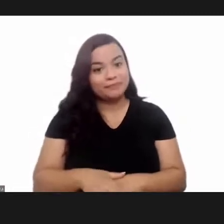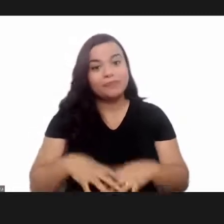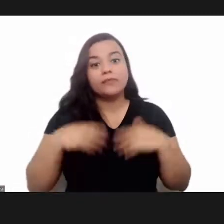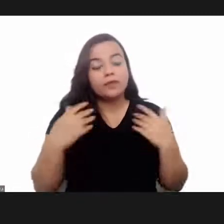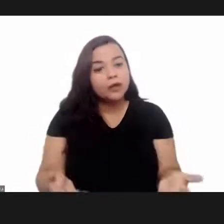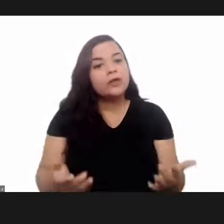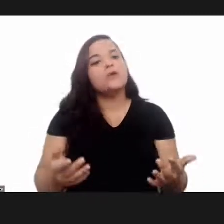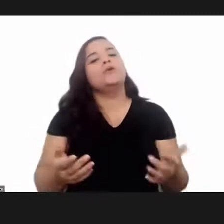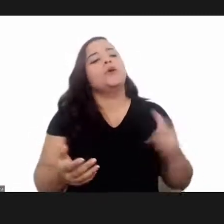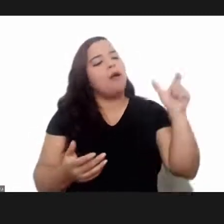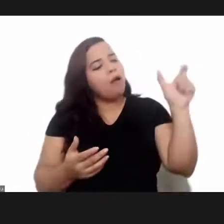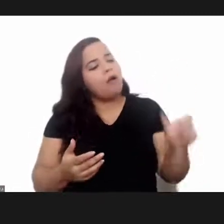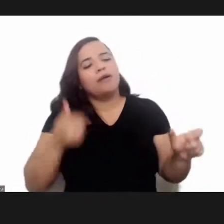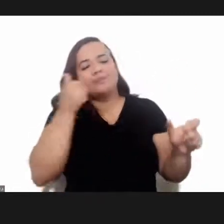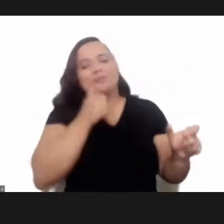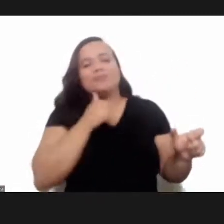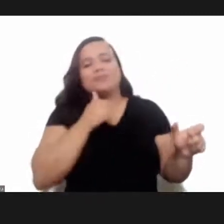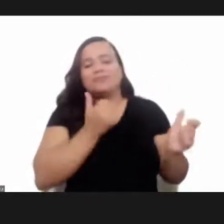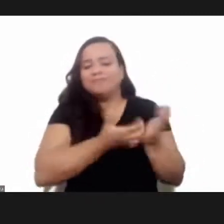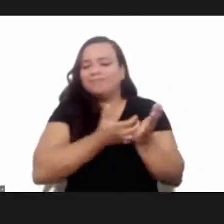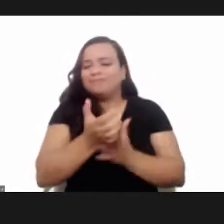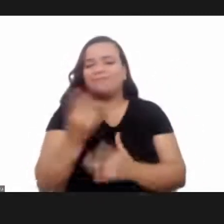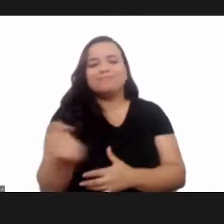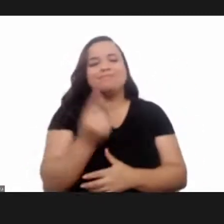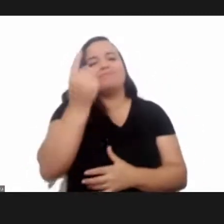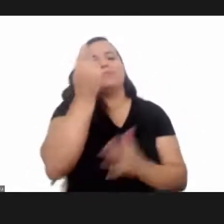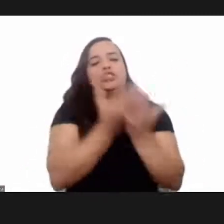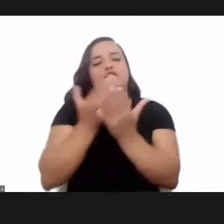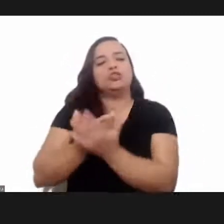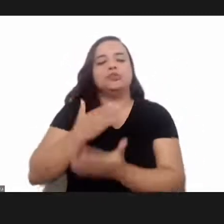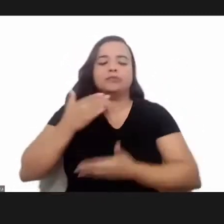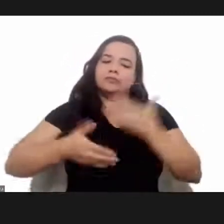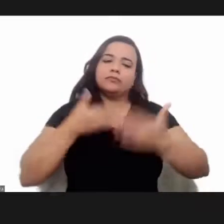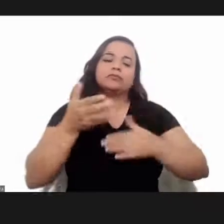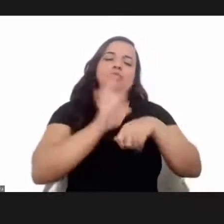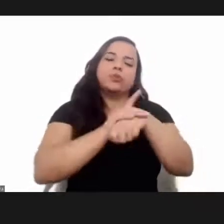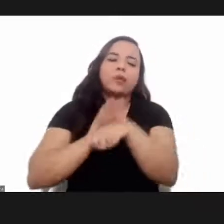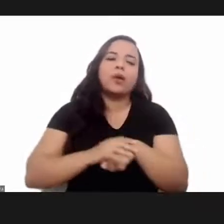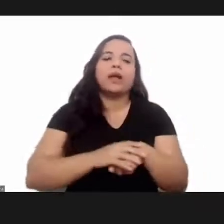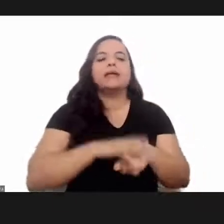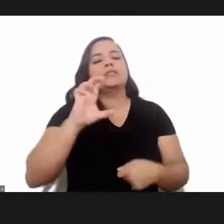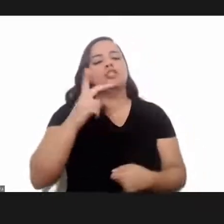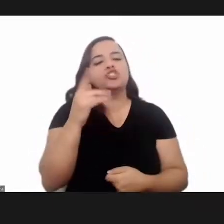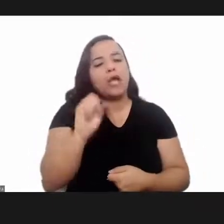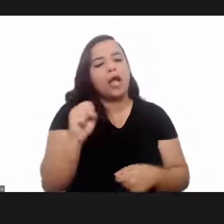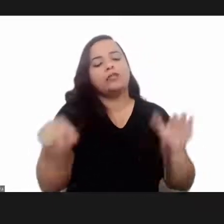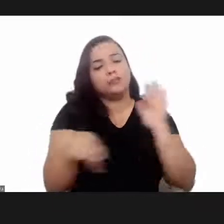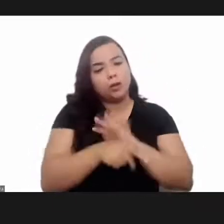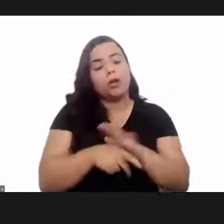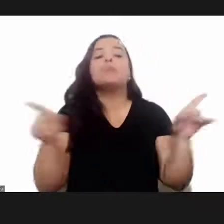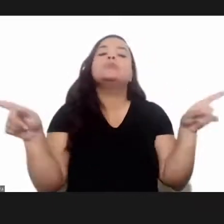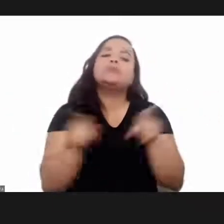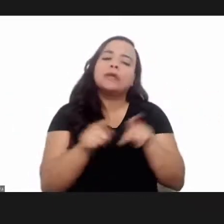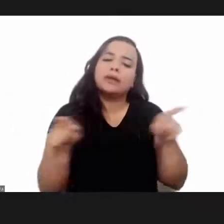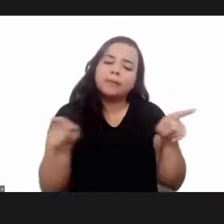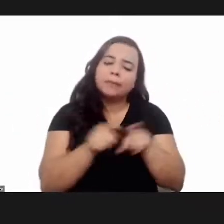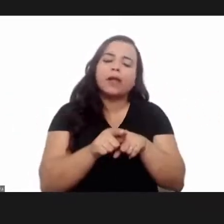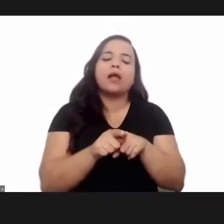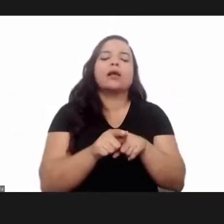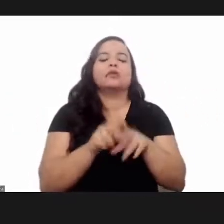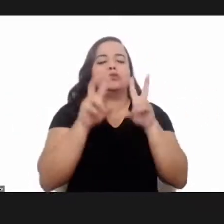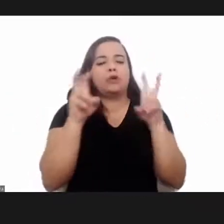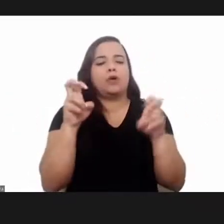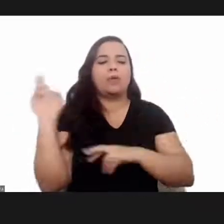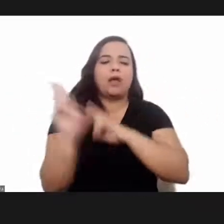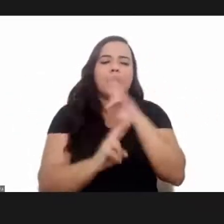So she was a pioneer in these pathological processes of Chagas disease in studying them